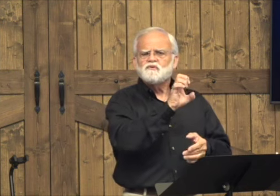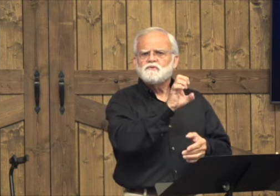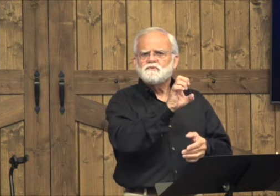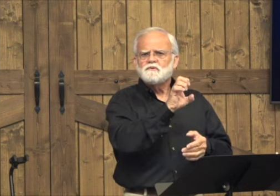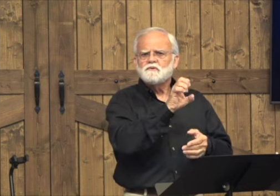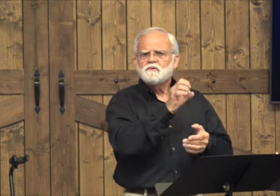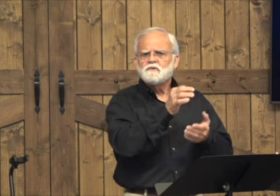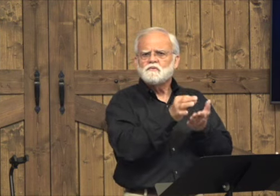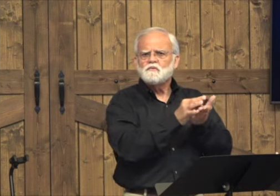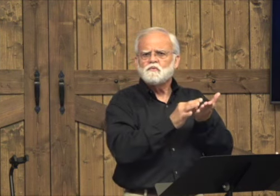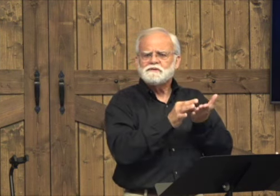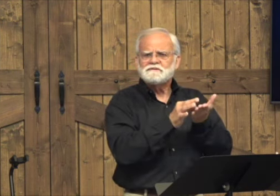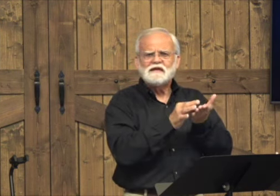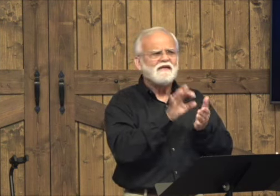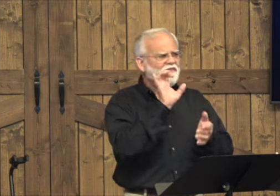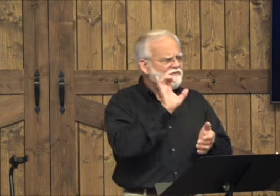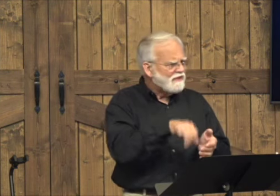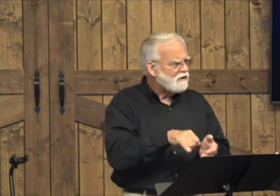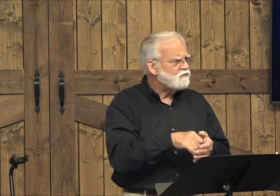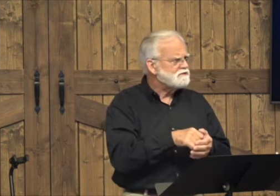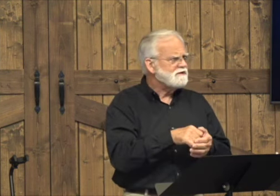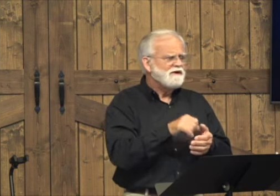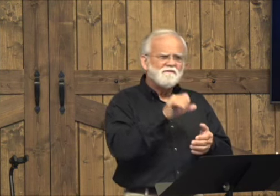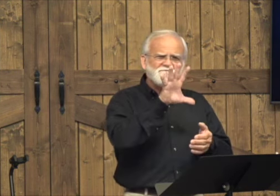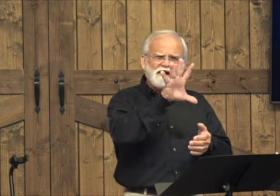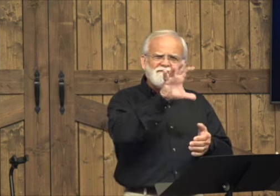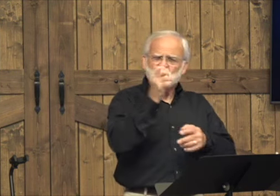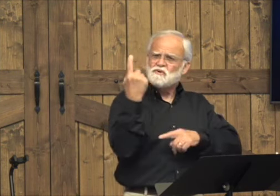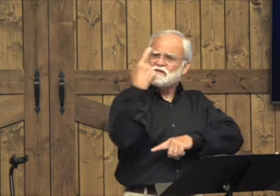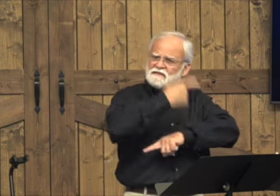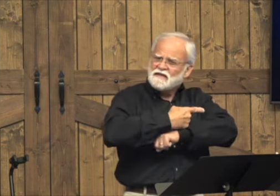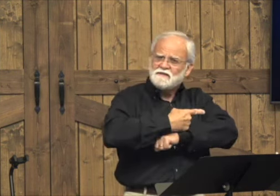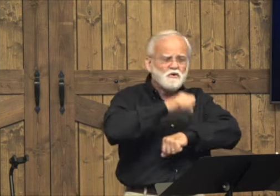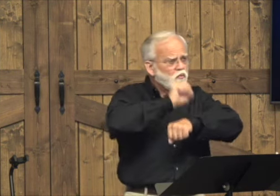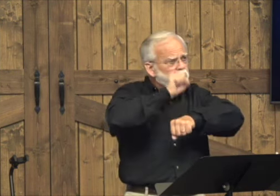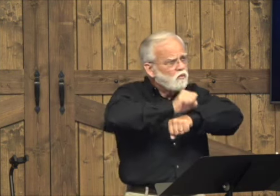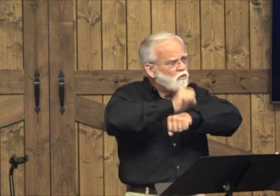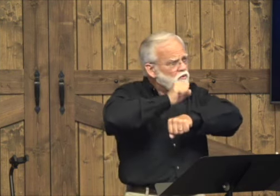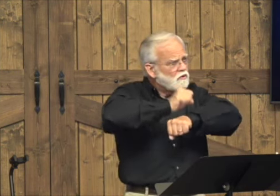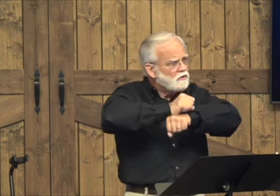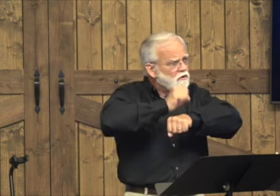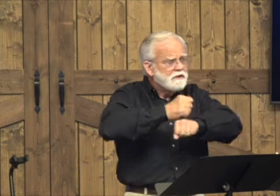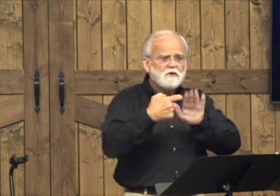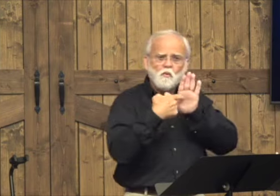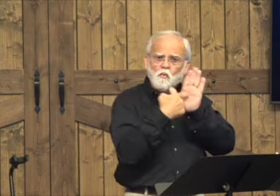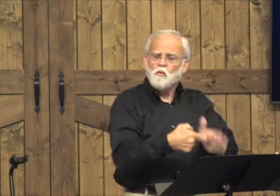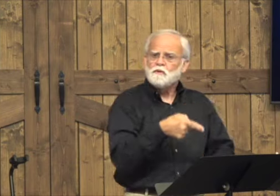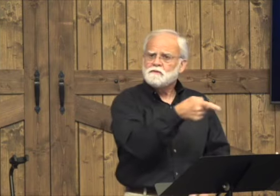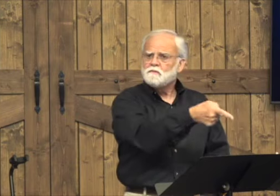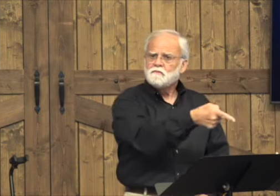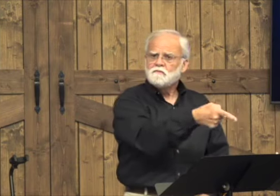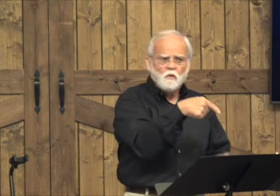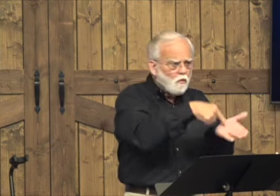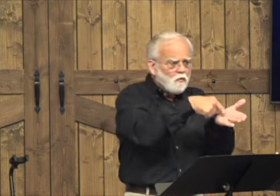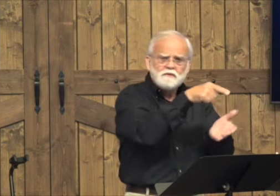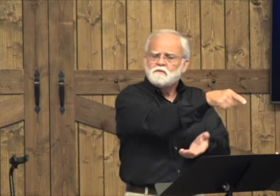And the man who owed 500 coins means that he owed 500 days for the work.